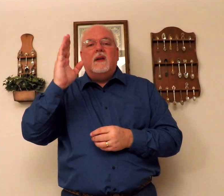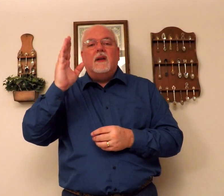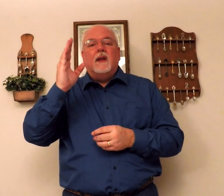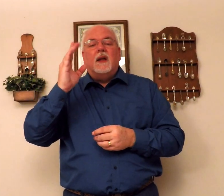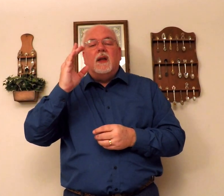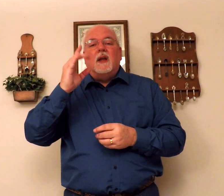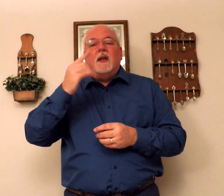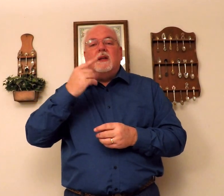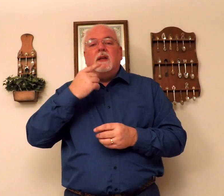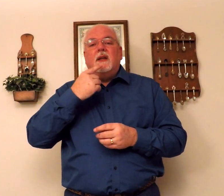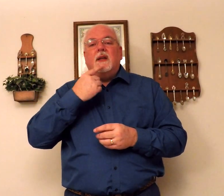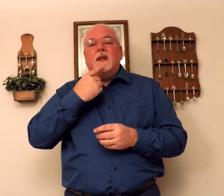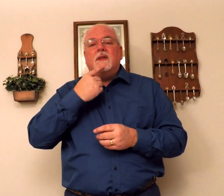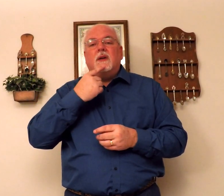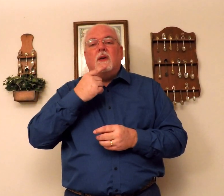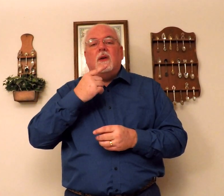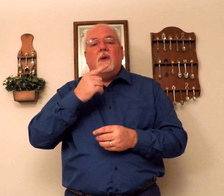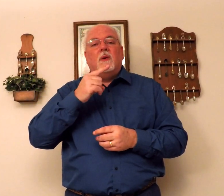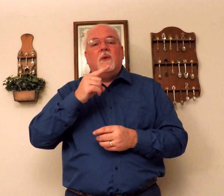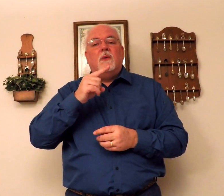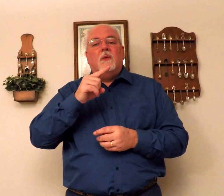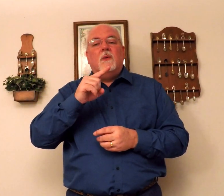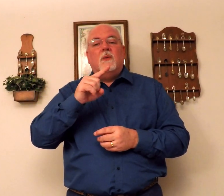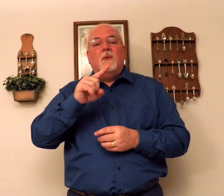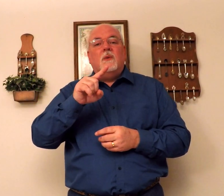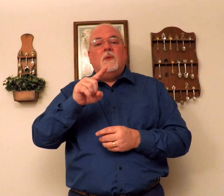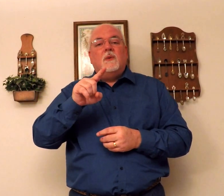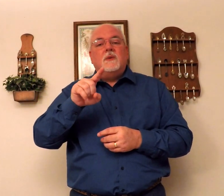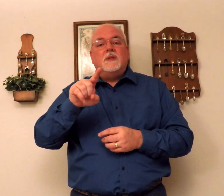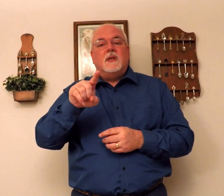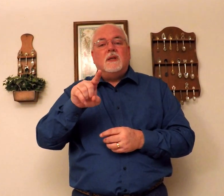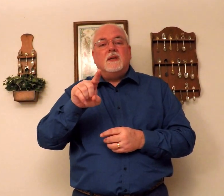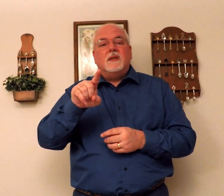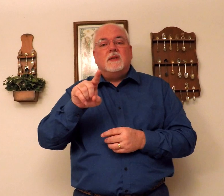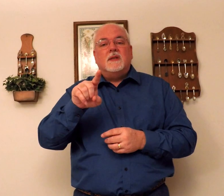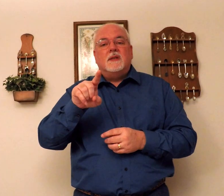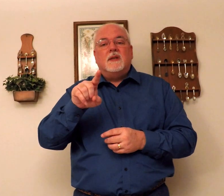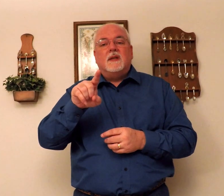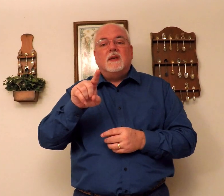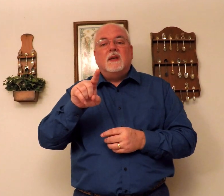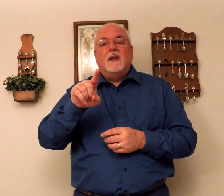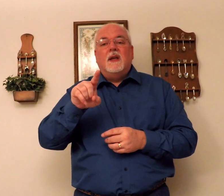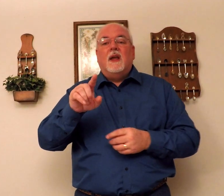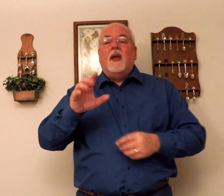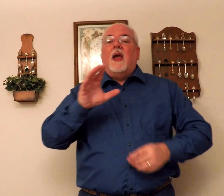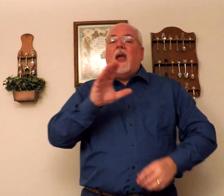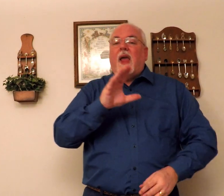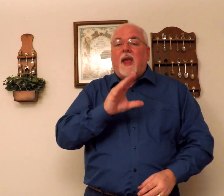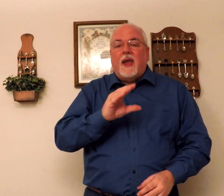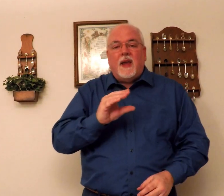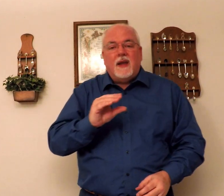discloses he